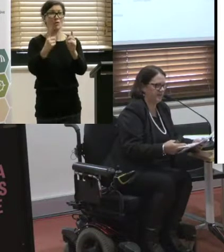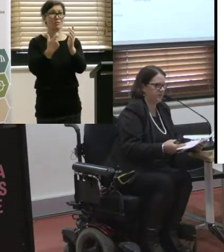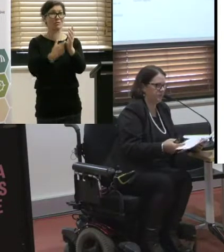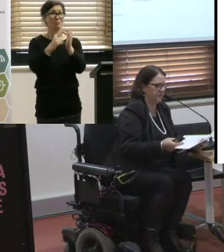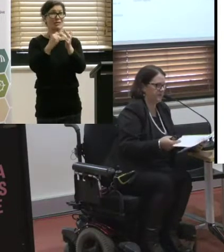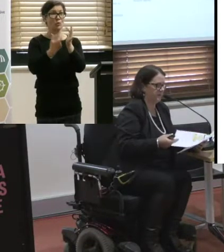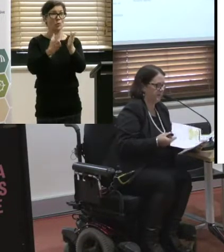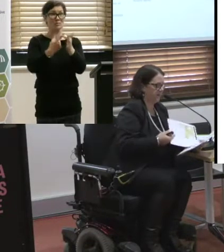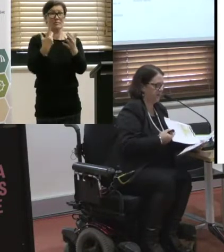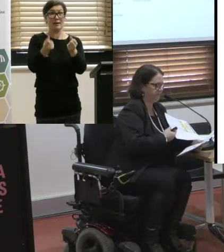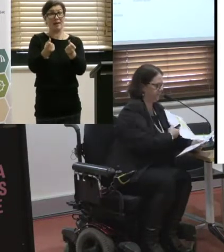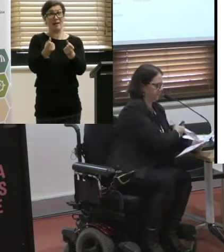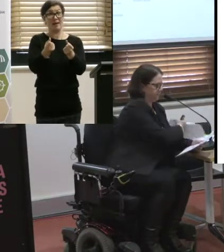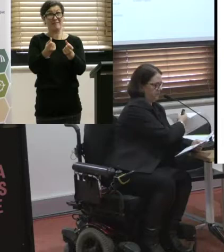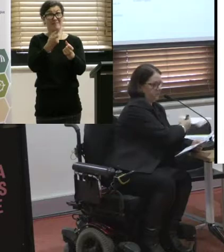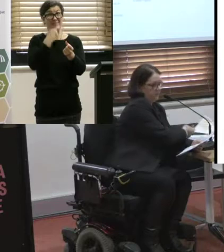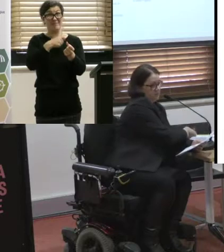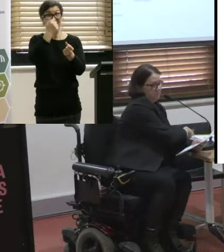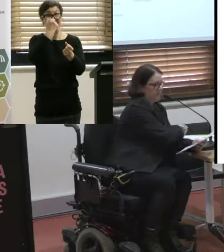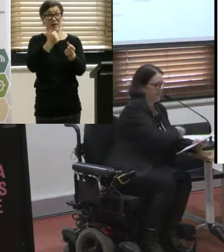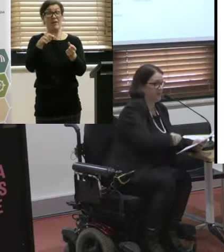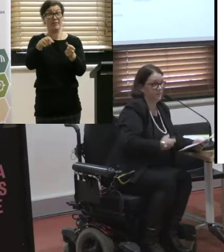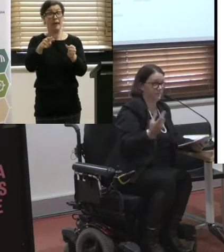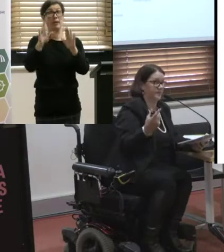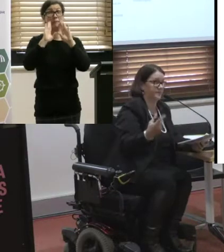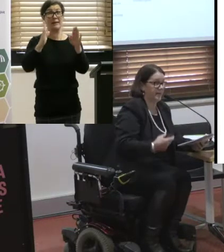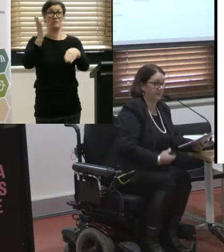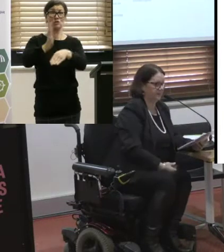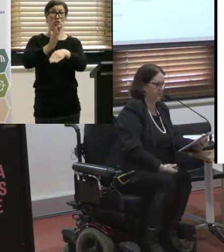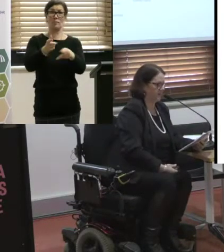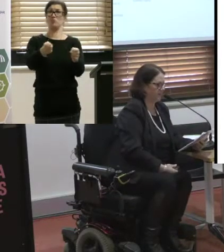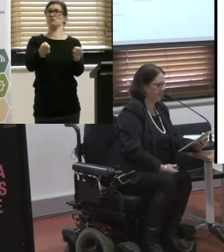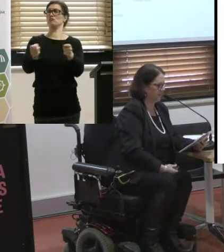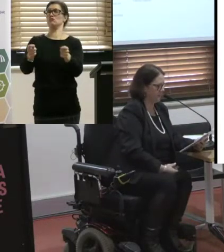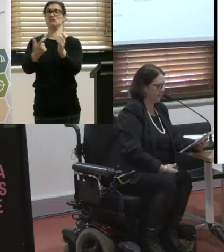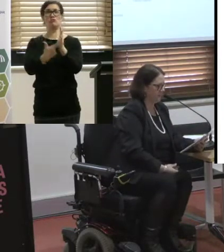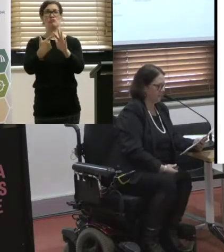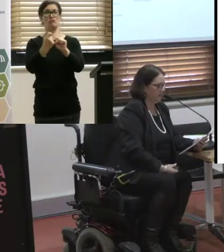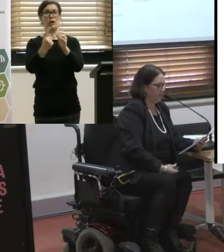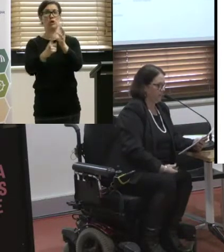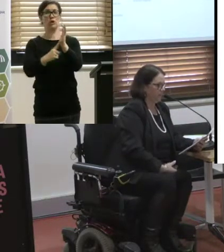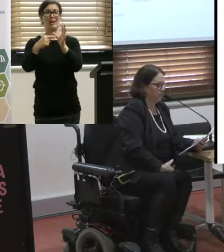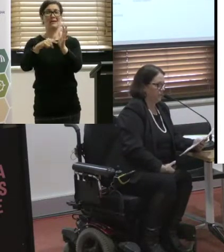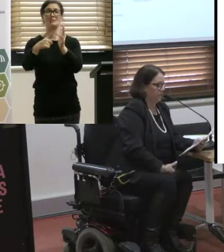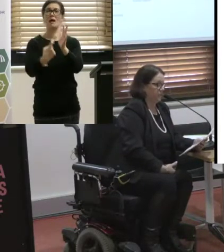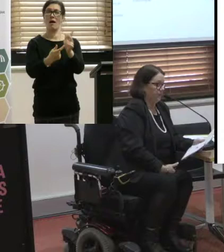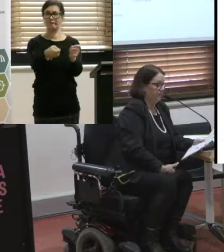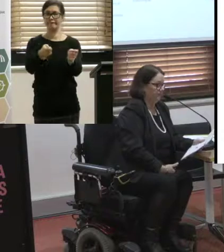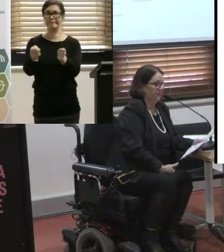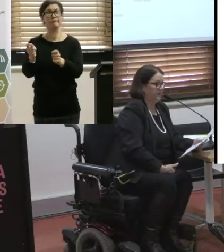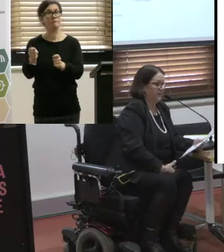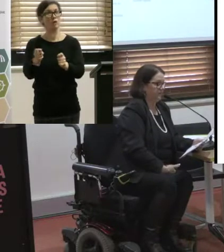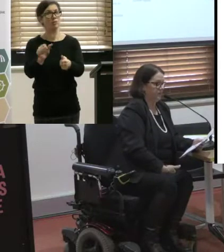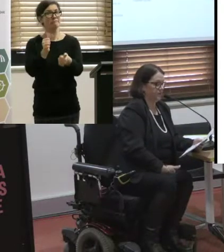they do an amazing job as a regulator. And I can say that because I've seen it inside. What do we do?